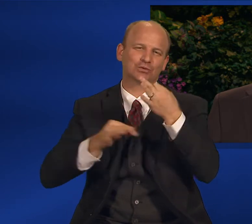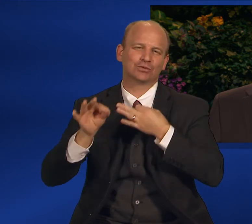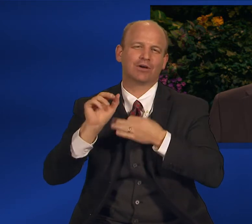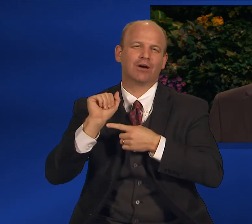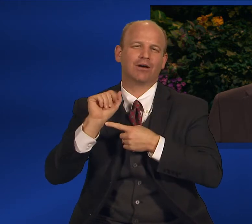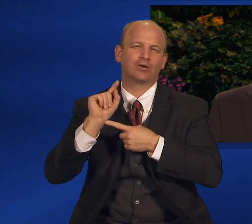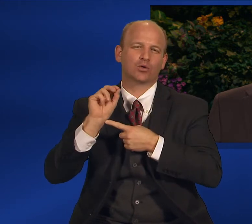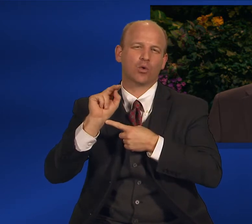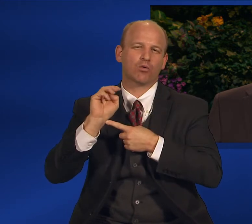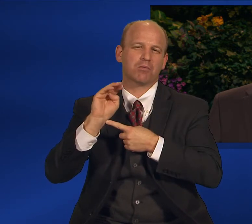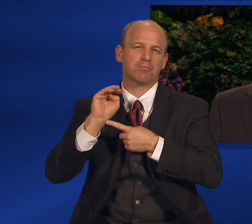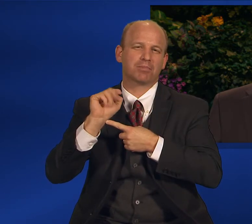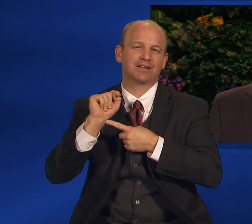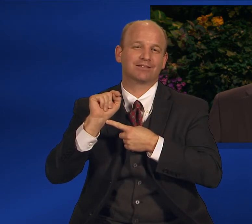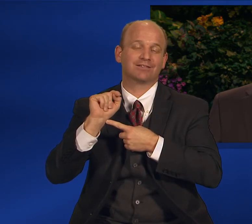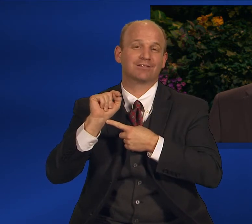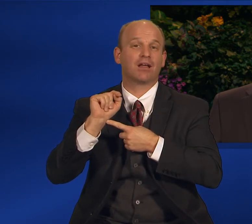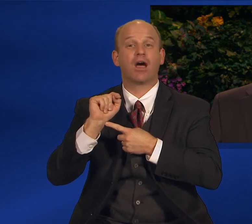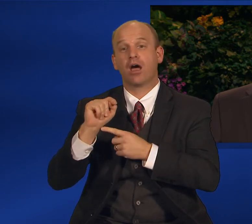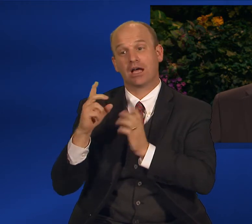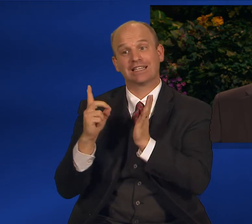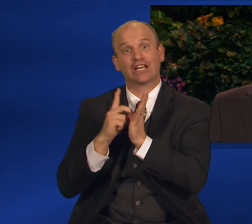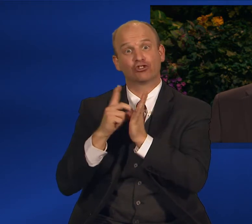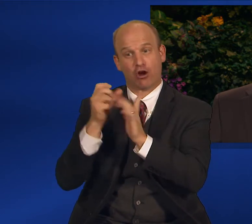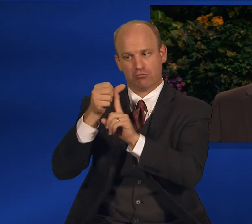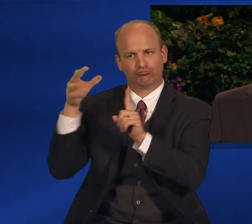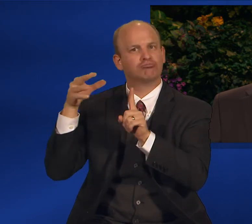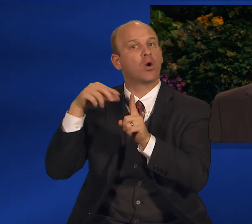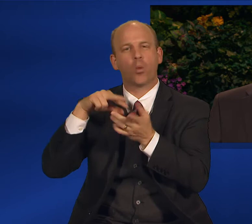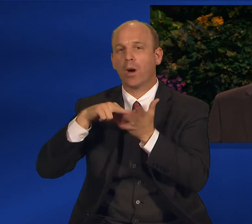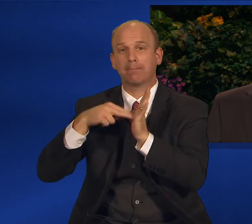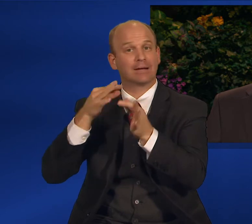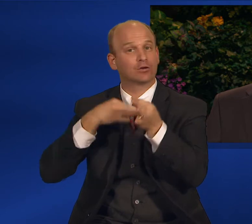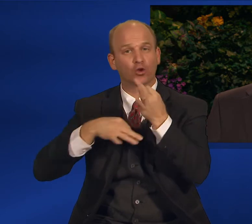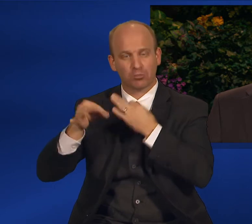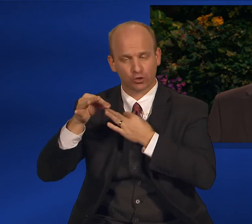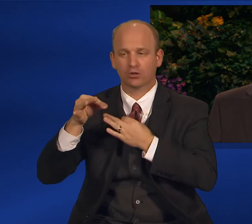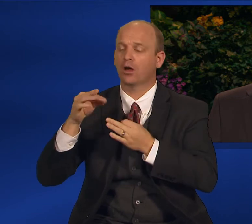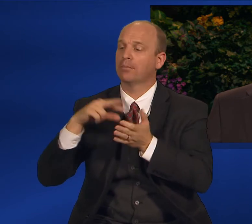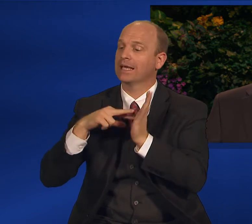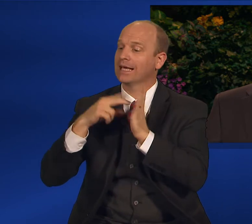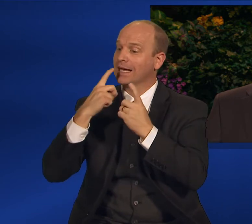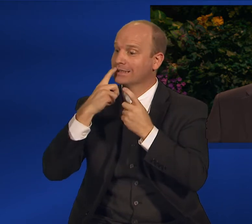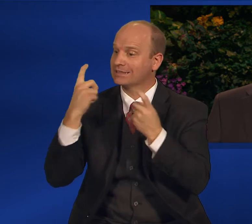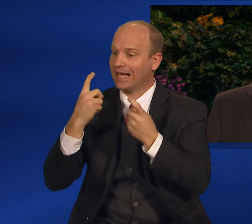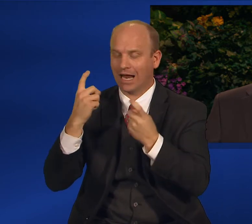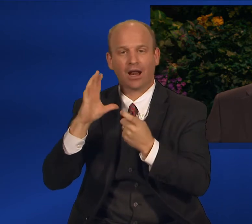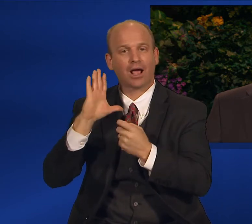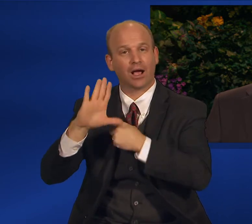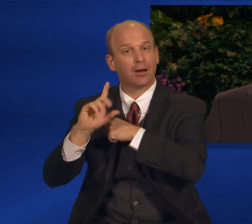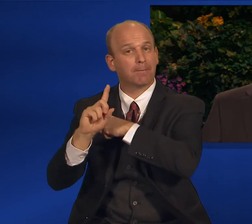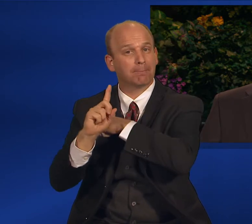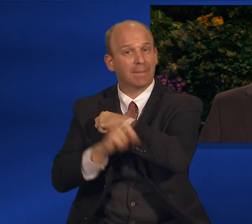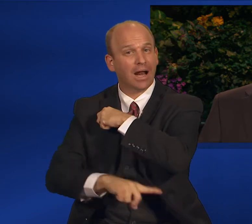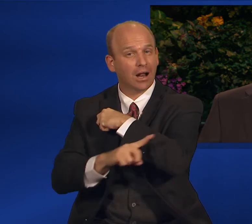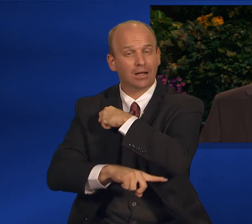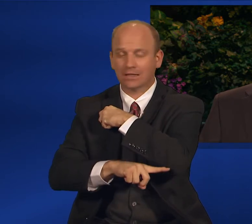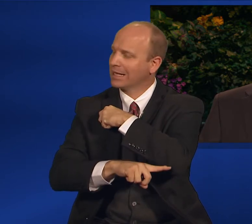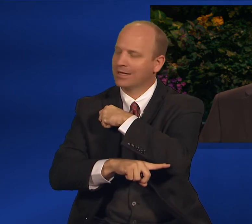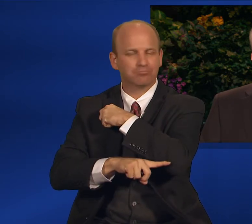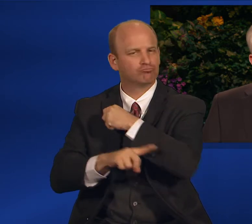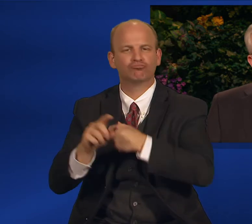of the dictionary, to deliver from sin and its penalties, as by a sacrifice made for the sinner.